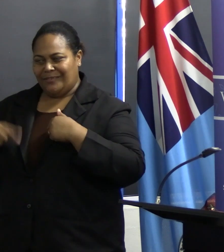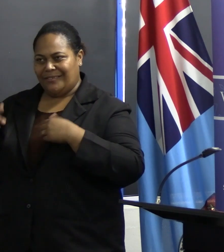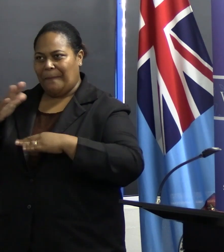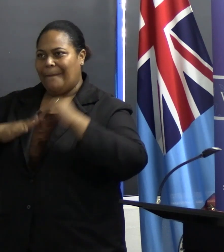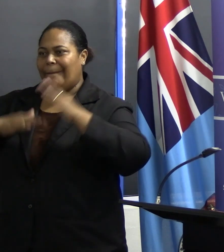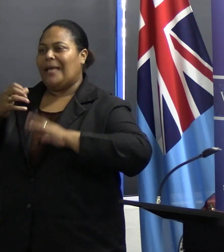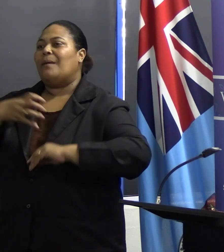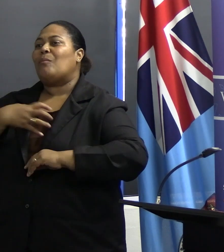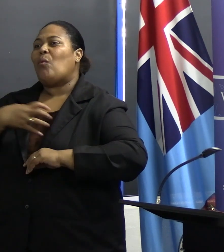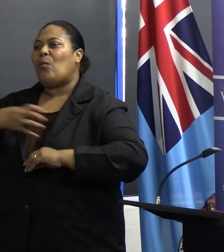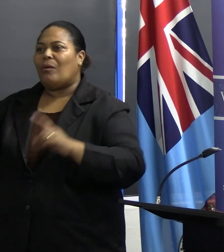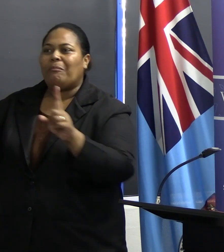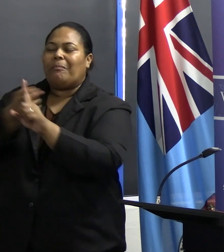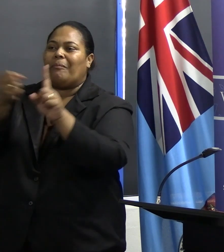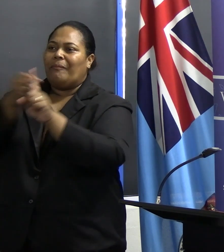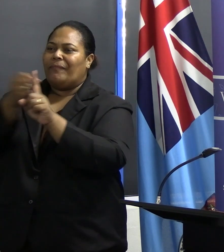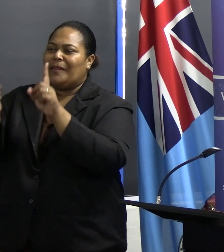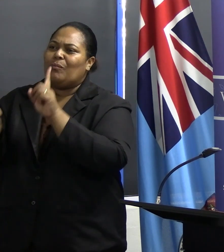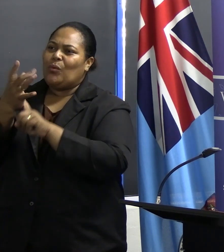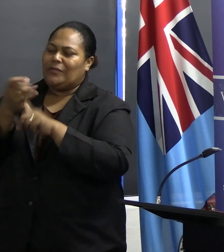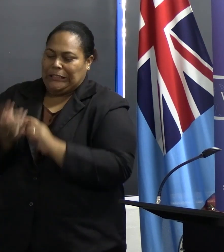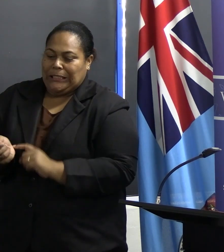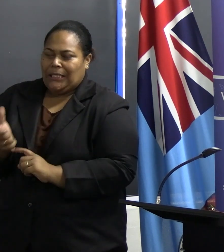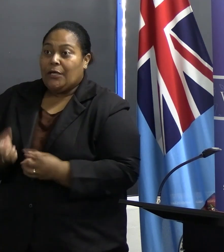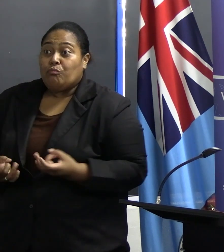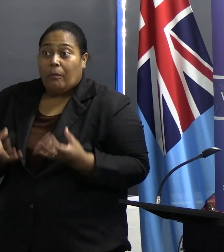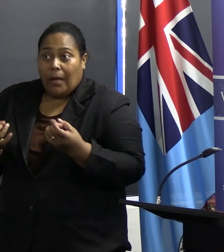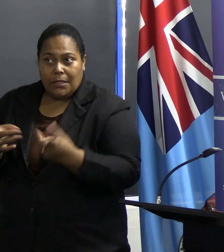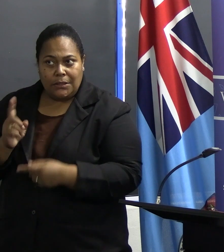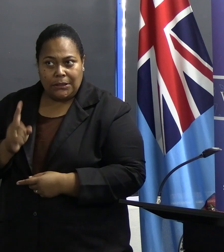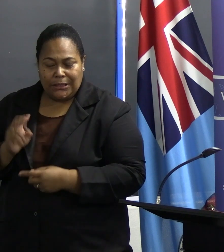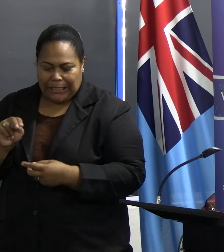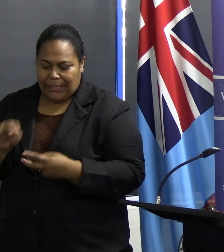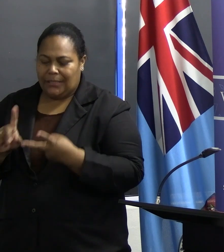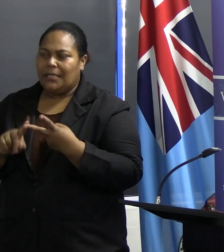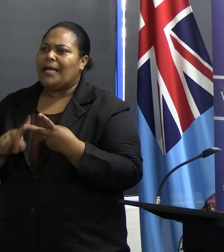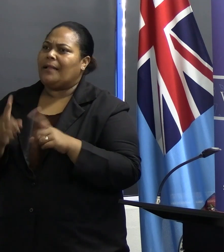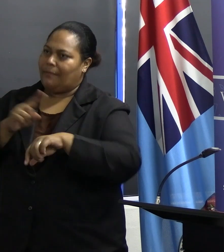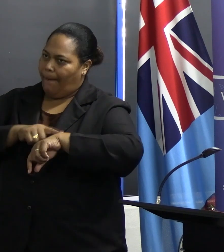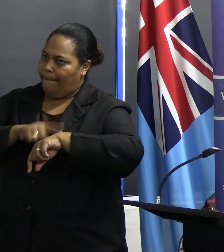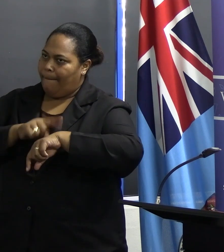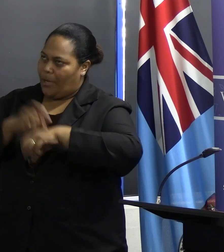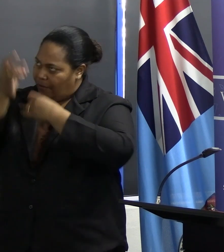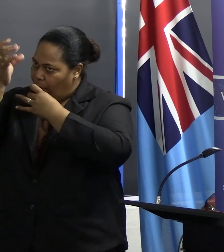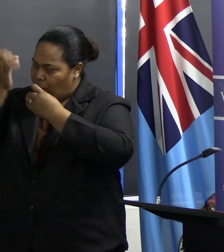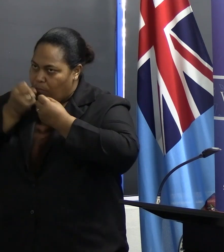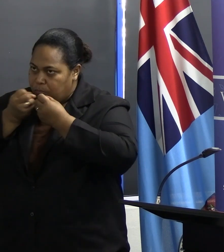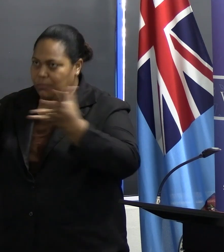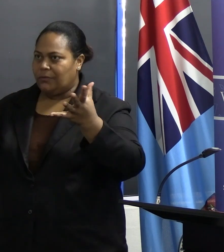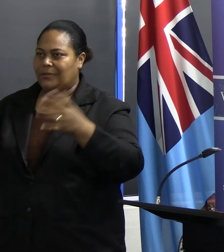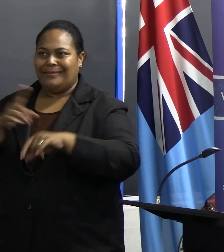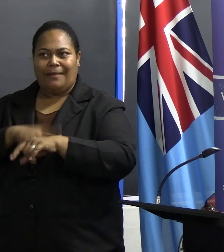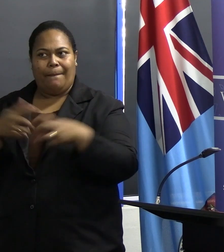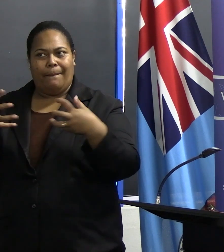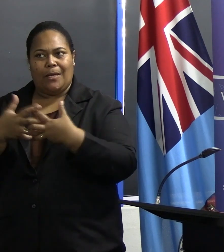advocacy around the importance of early preparedness and the timely release of information during times of disasters.